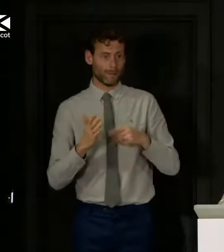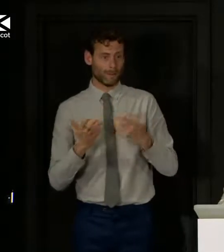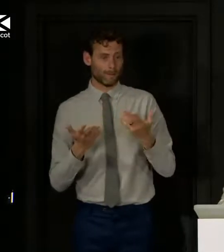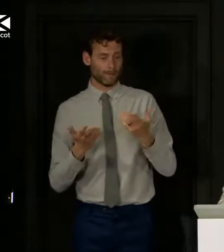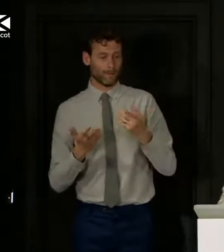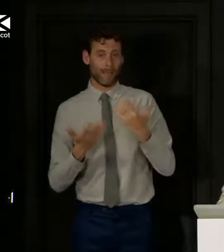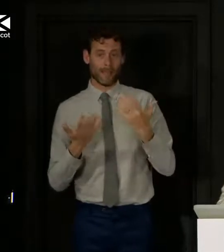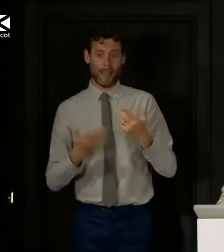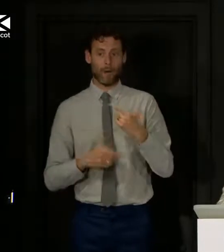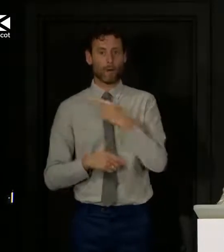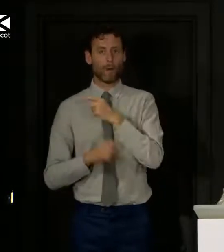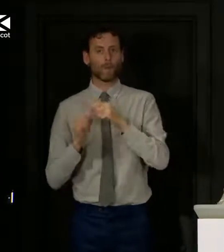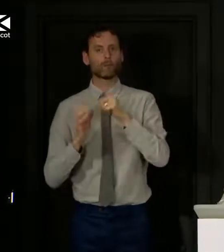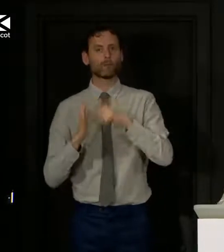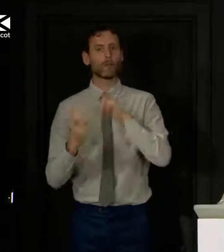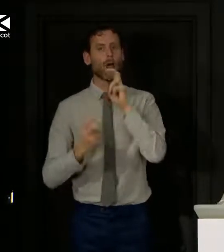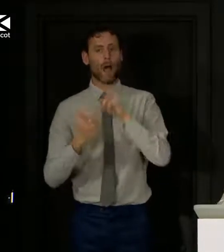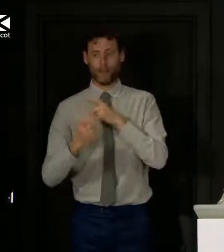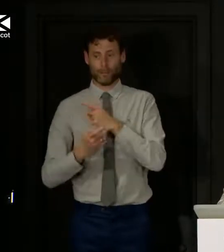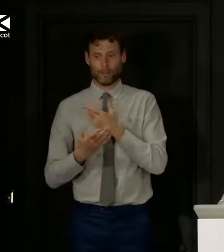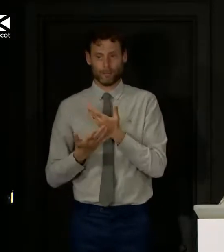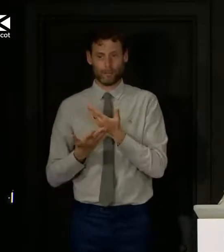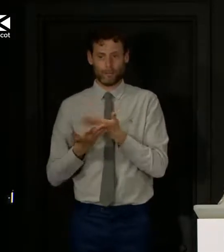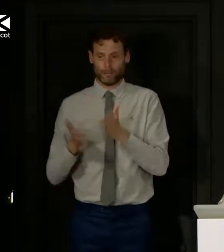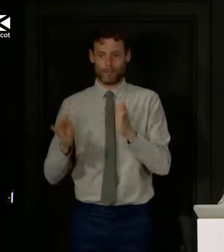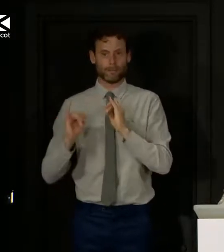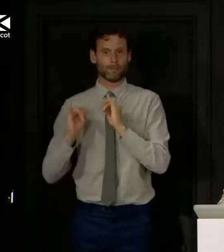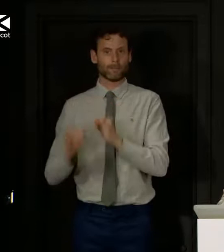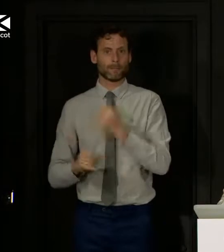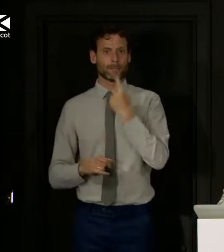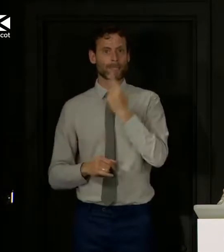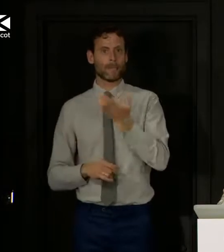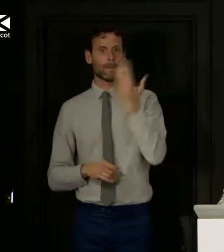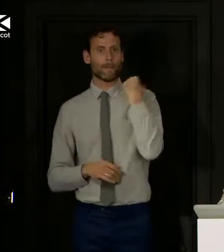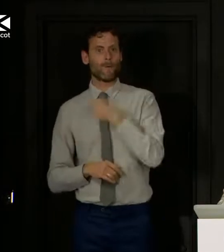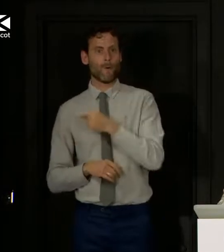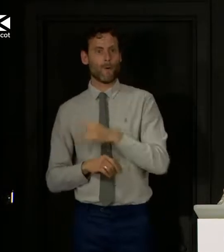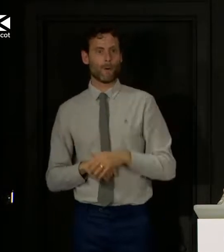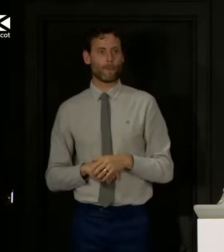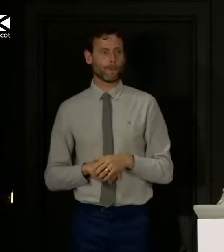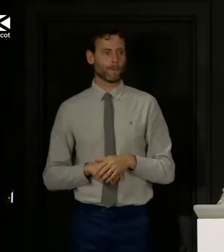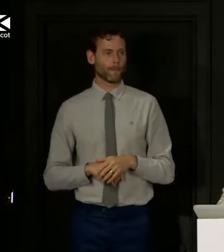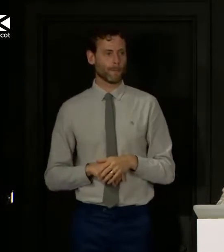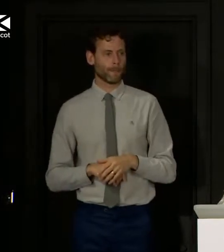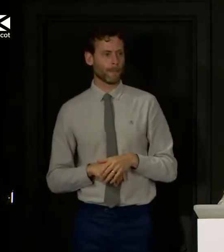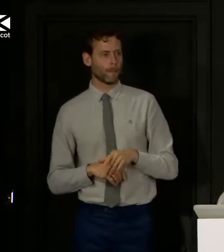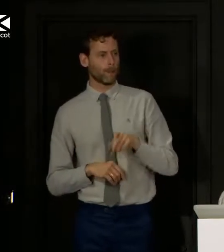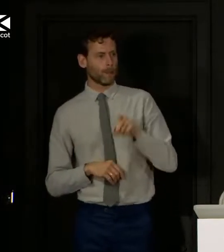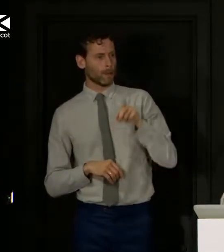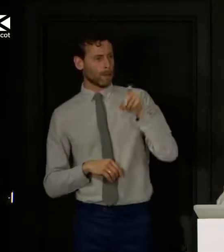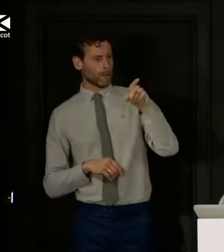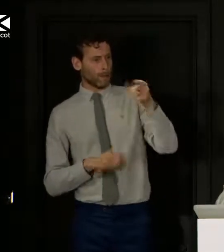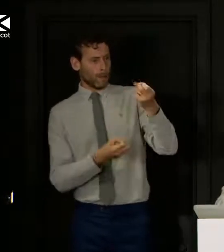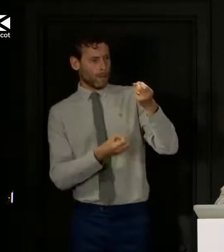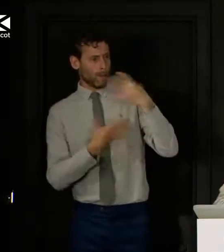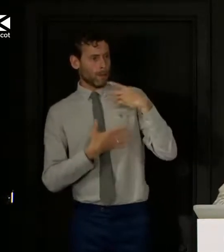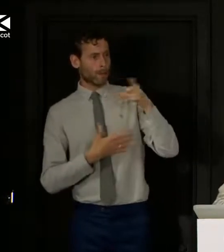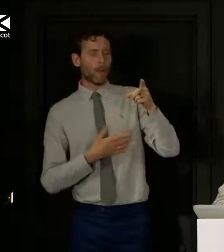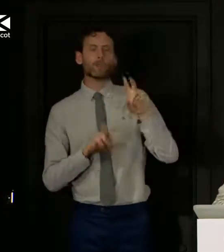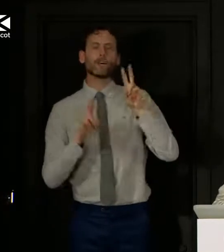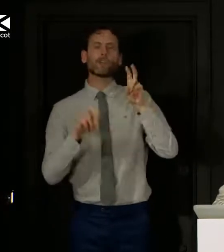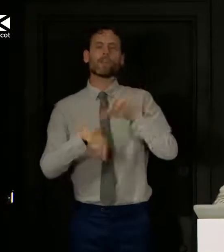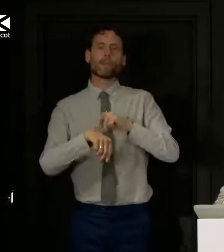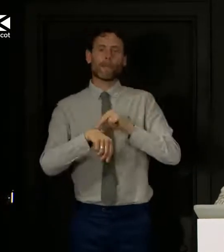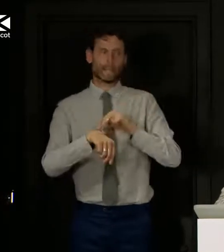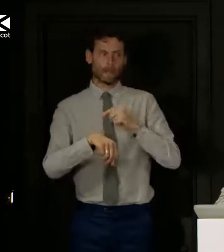On the first part of your question, and, you know, I obviously trust what you've just read out to me there from Durham Police, but I'm answering this not having seen that